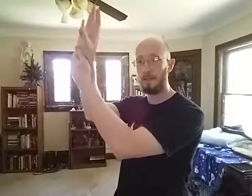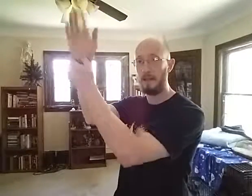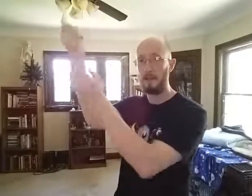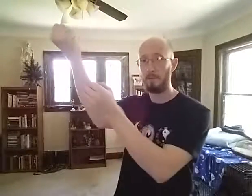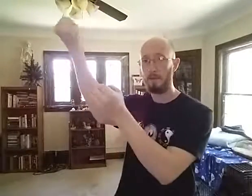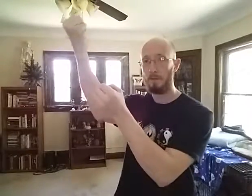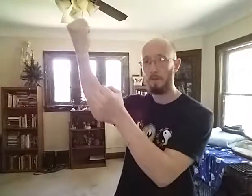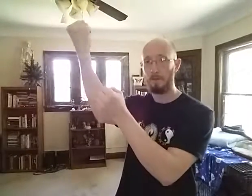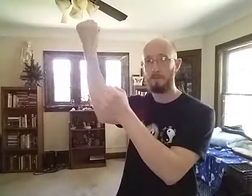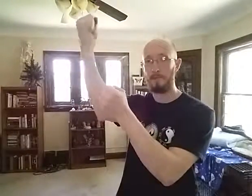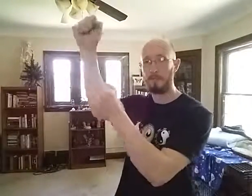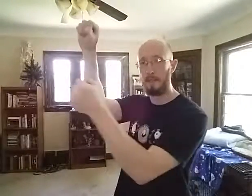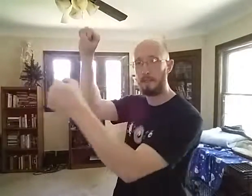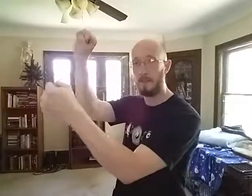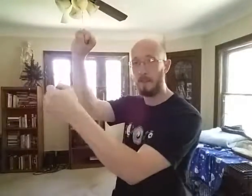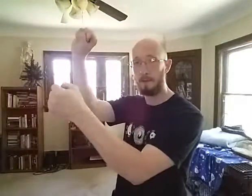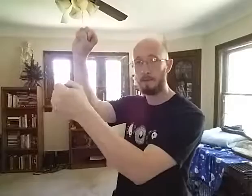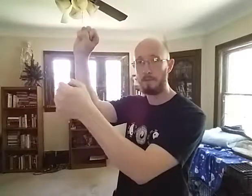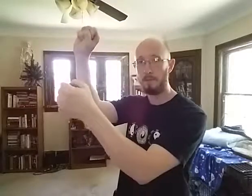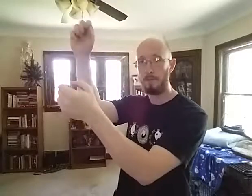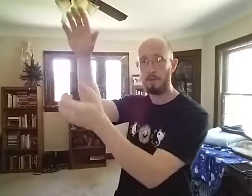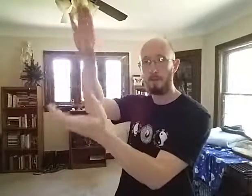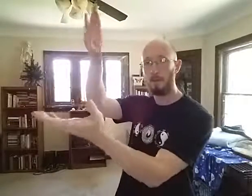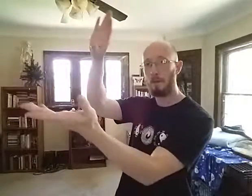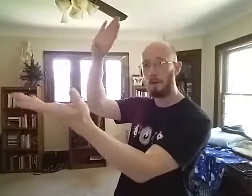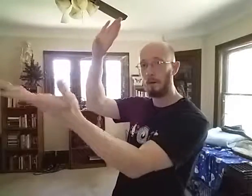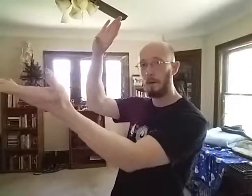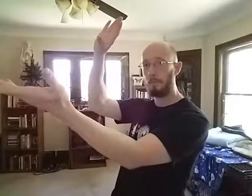to out, the fist in to out, or up.